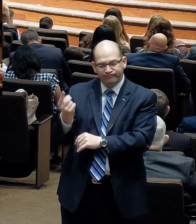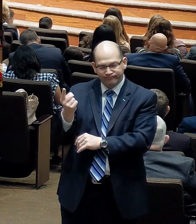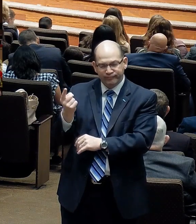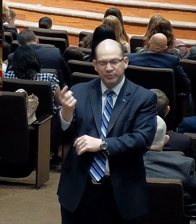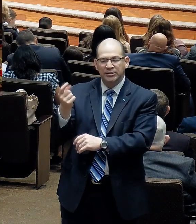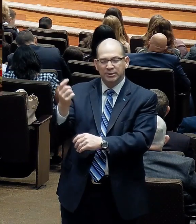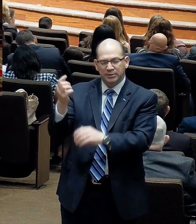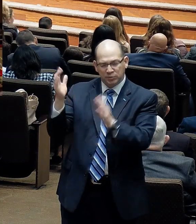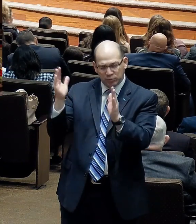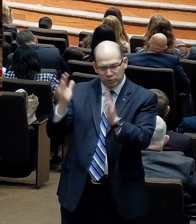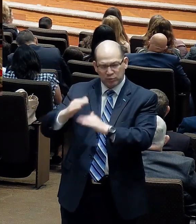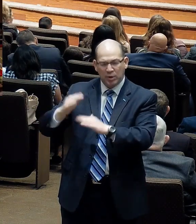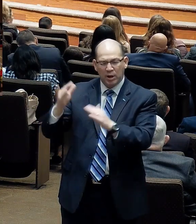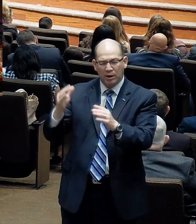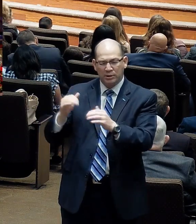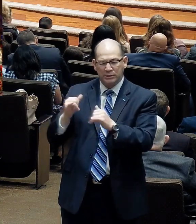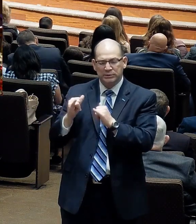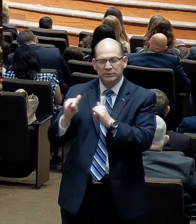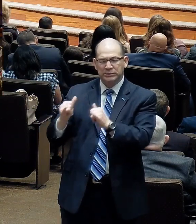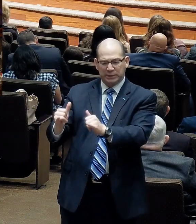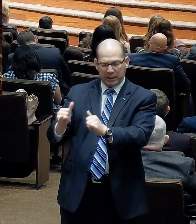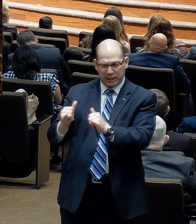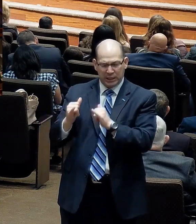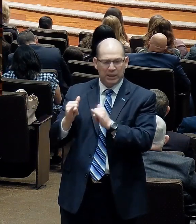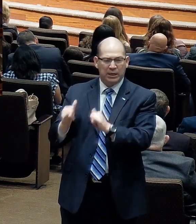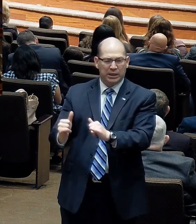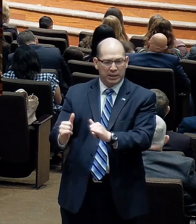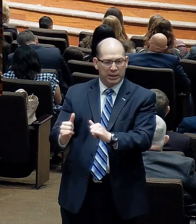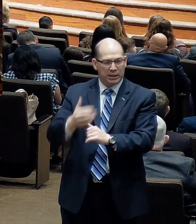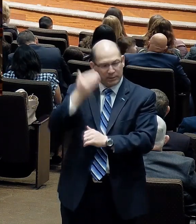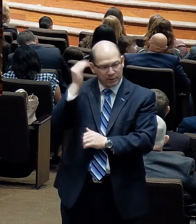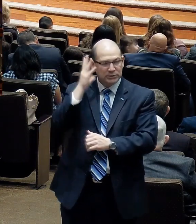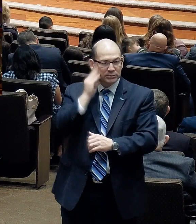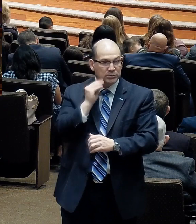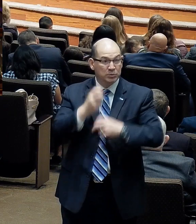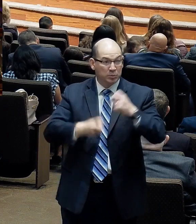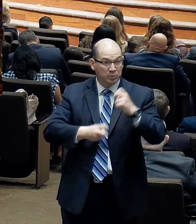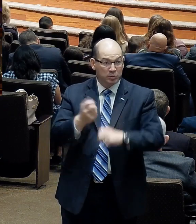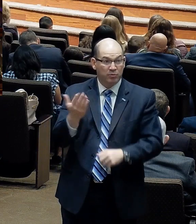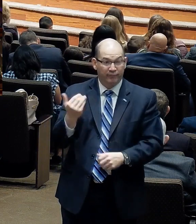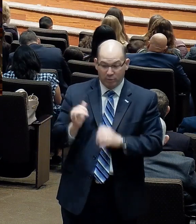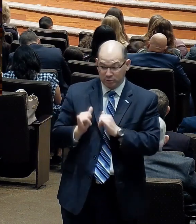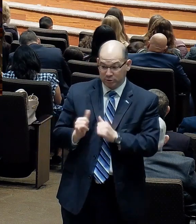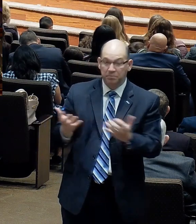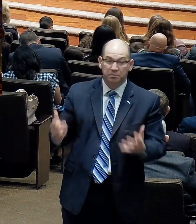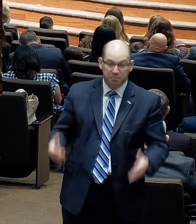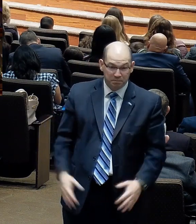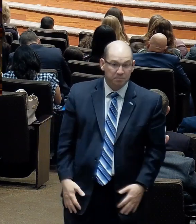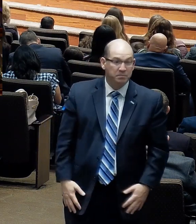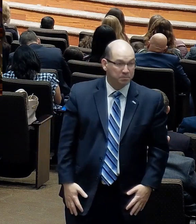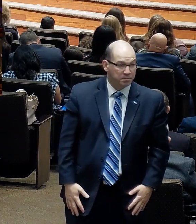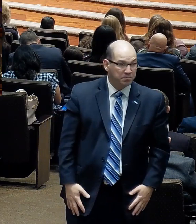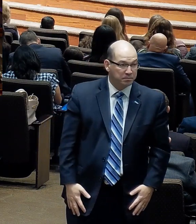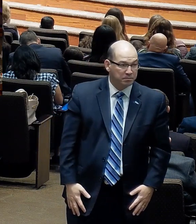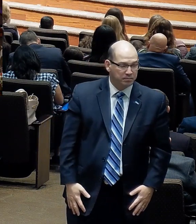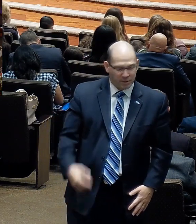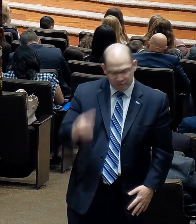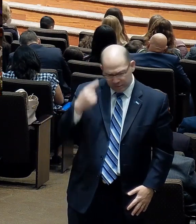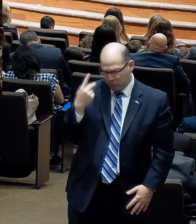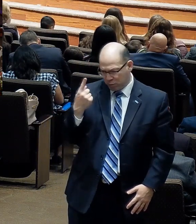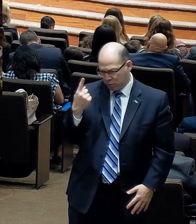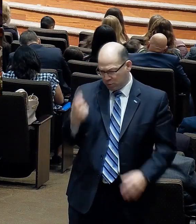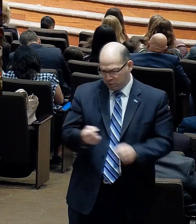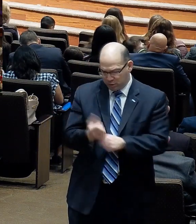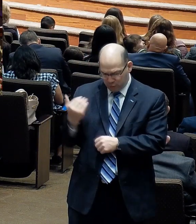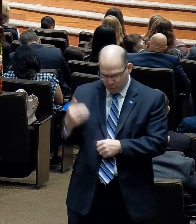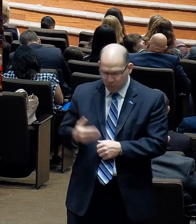that faced cancer as a pastor before, but it's giving you a softer heart and a deeper love, undoubtedly. As I think a year or two ago, one of your grandsons was